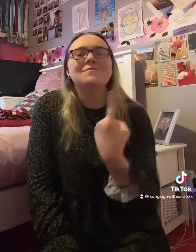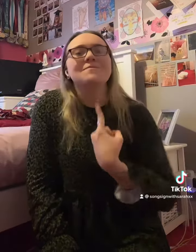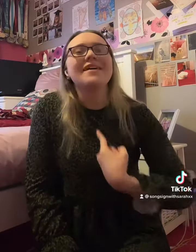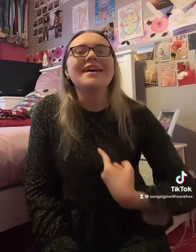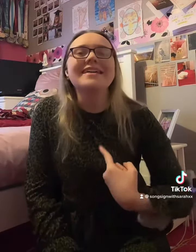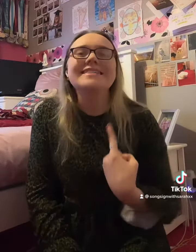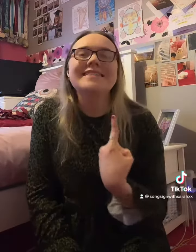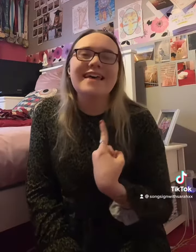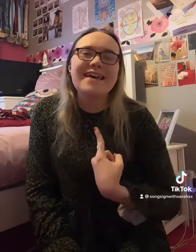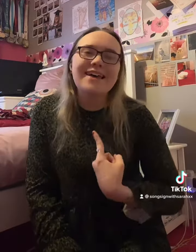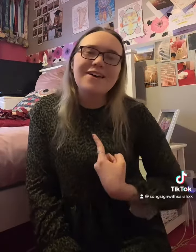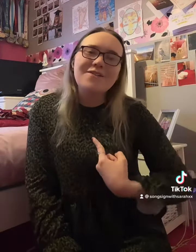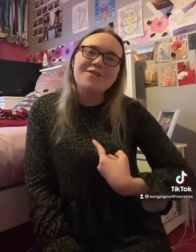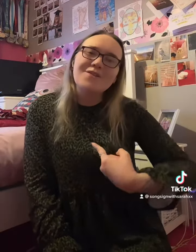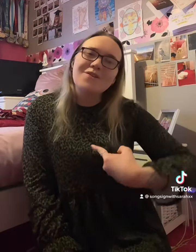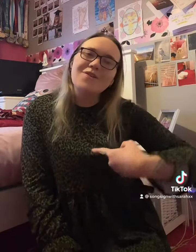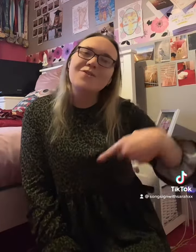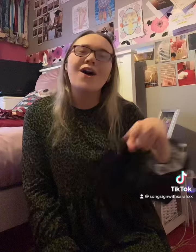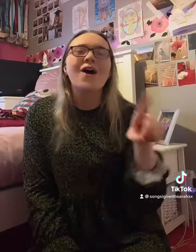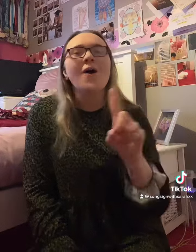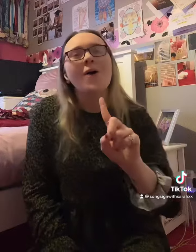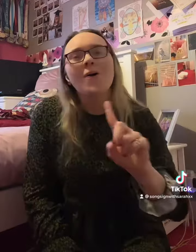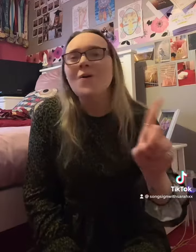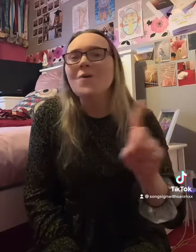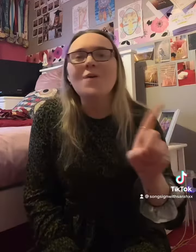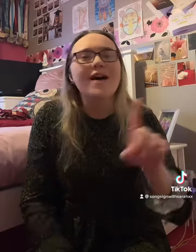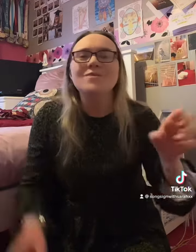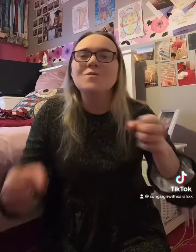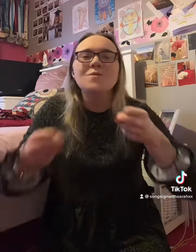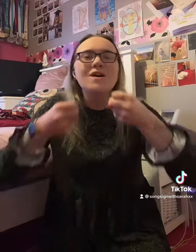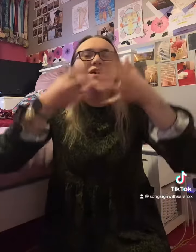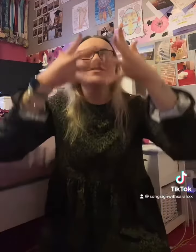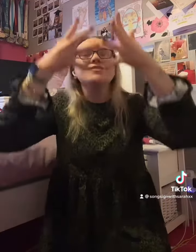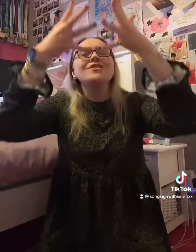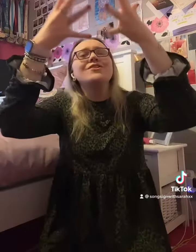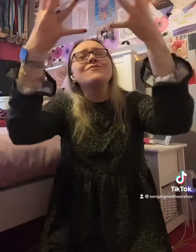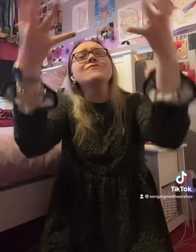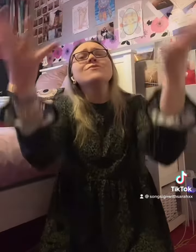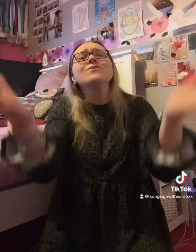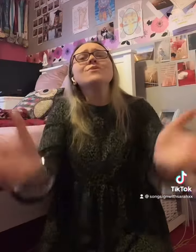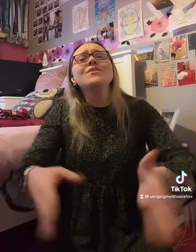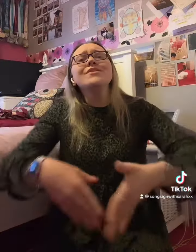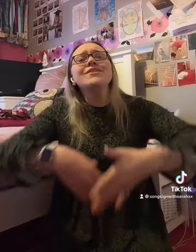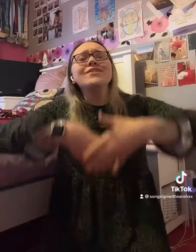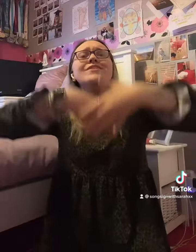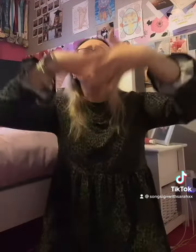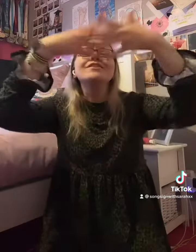myself, what a wonderful world.